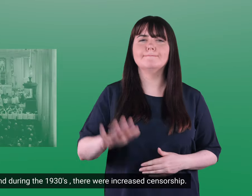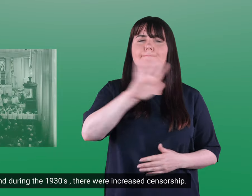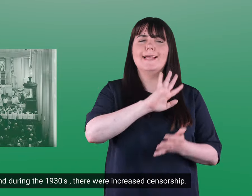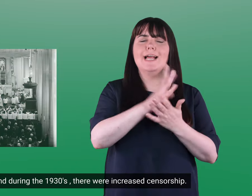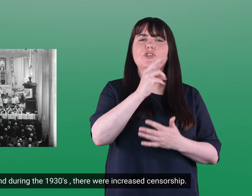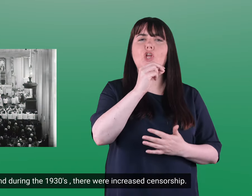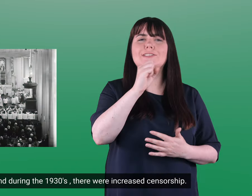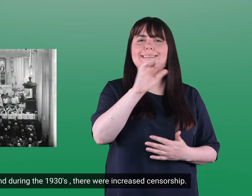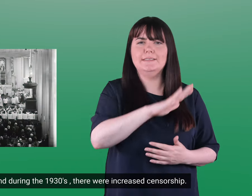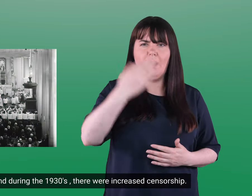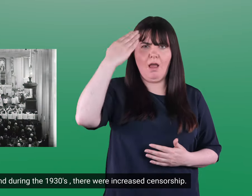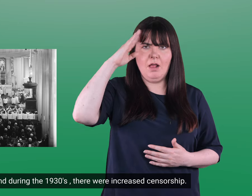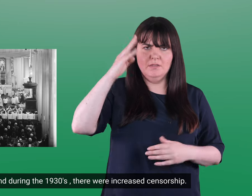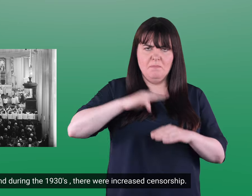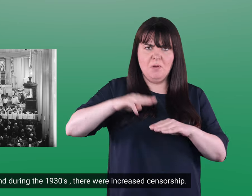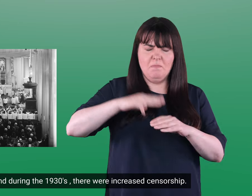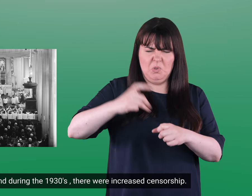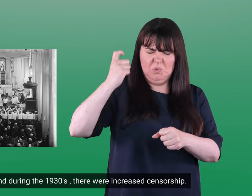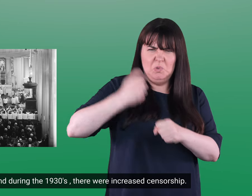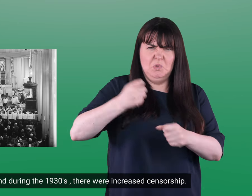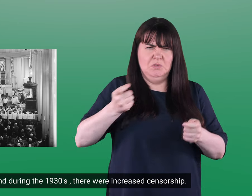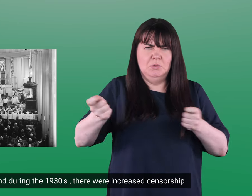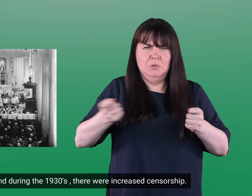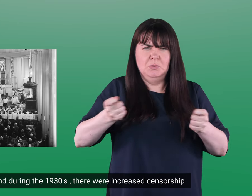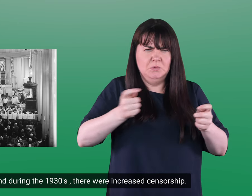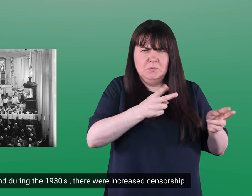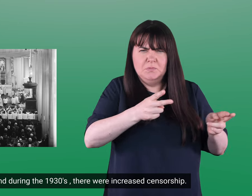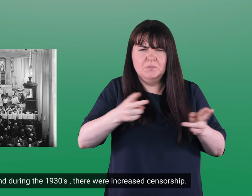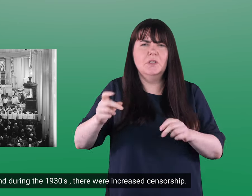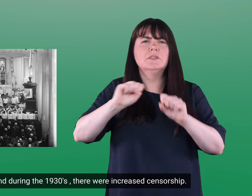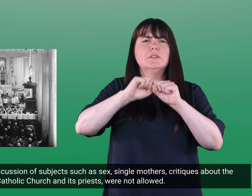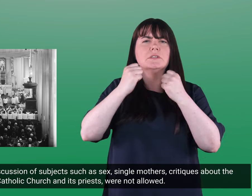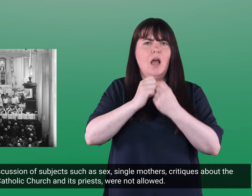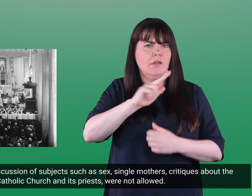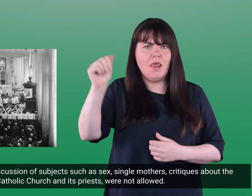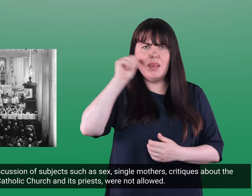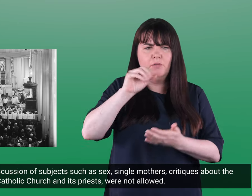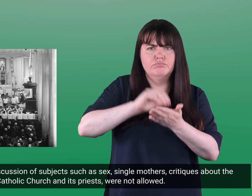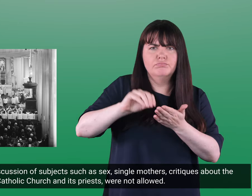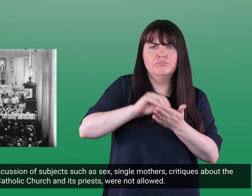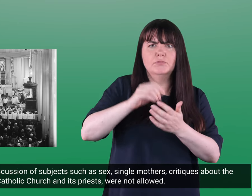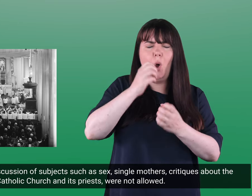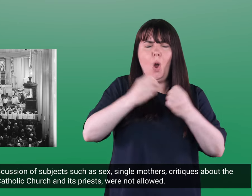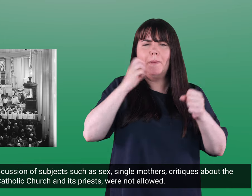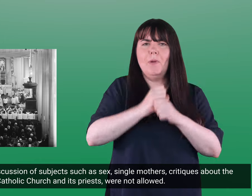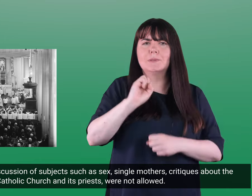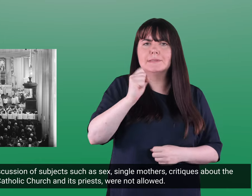In Ireland during the 1930s there was increased censorship within society discussions of subjects such